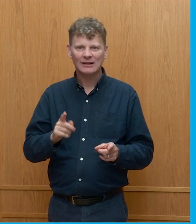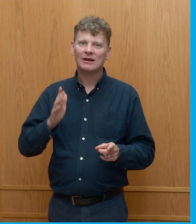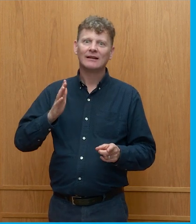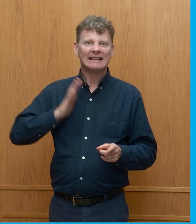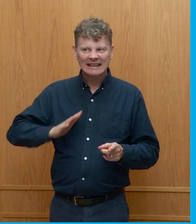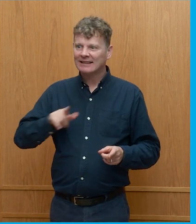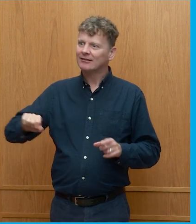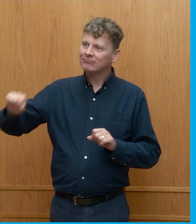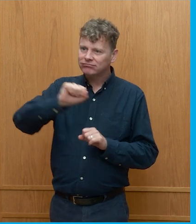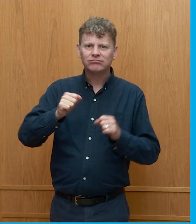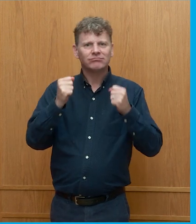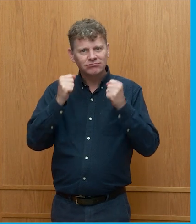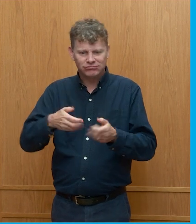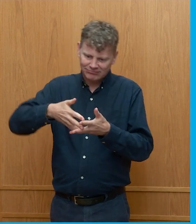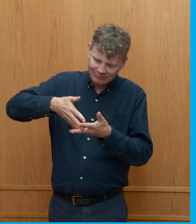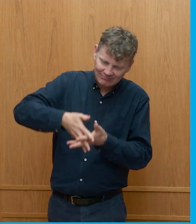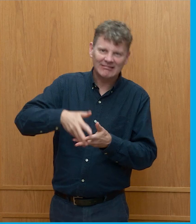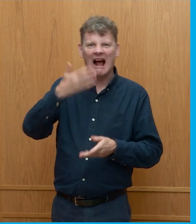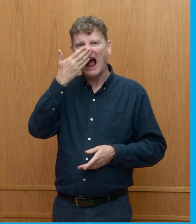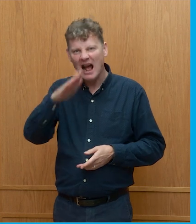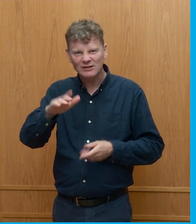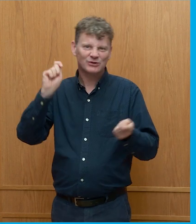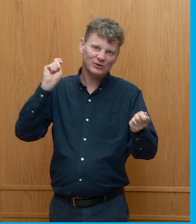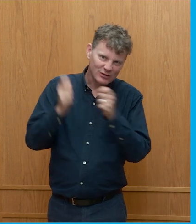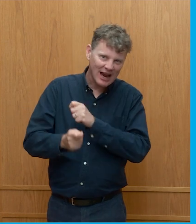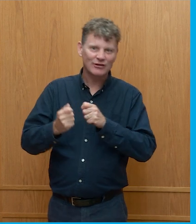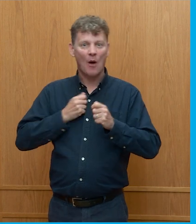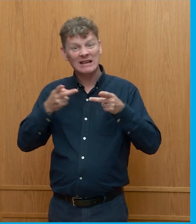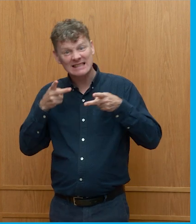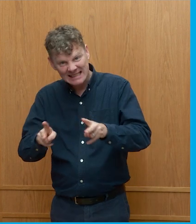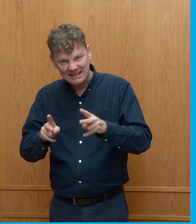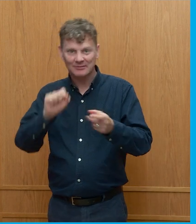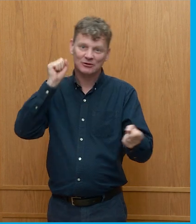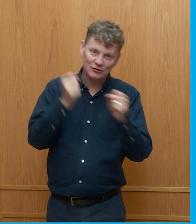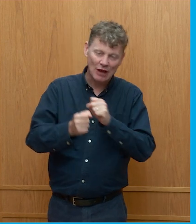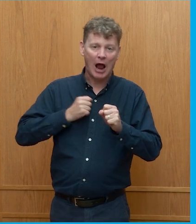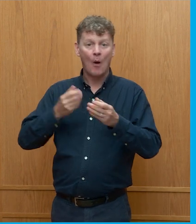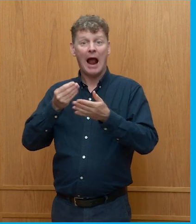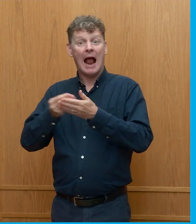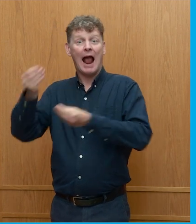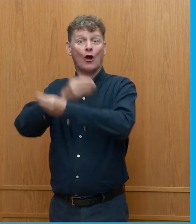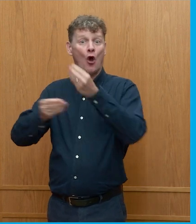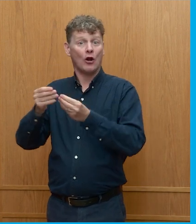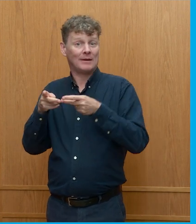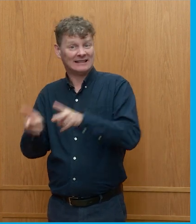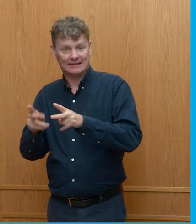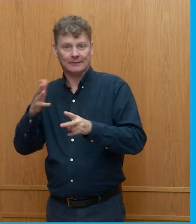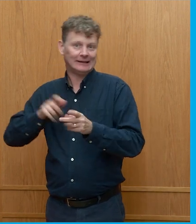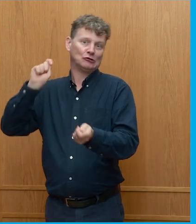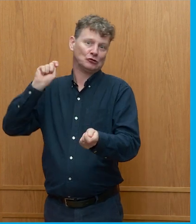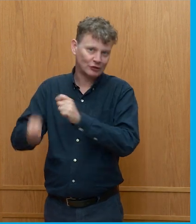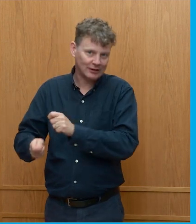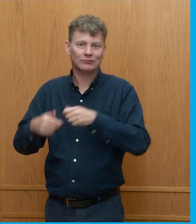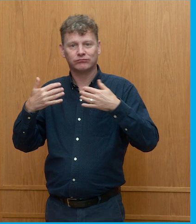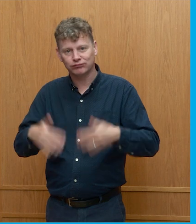is really hard, and we have to change our whole systems and our economies and, you know, all of these things. But really,